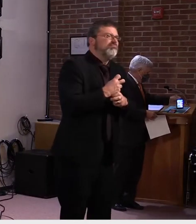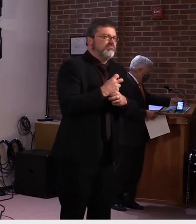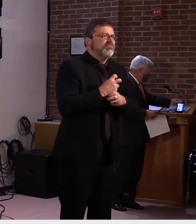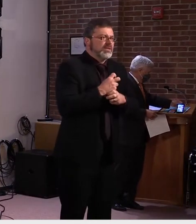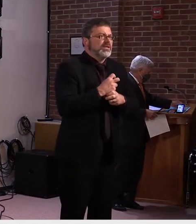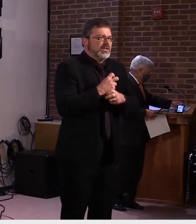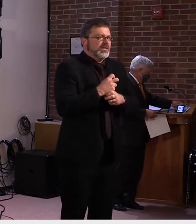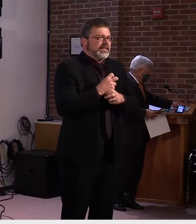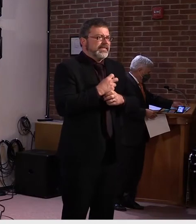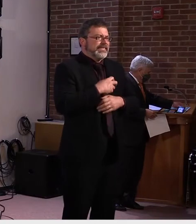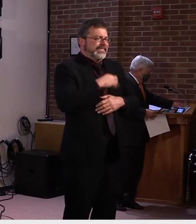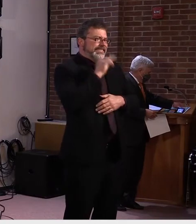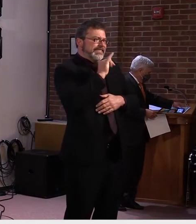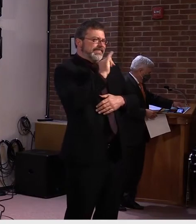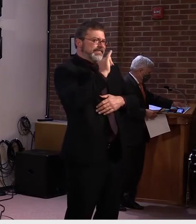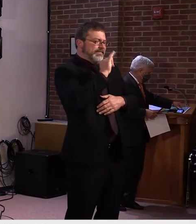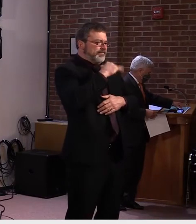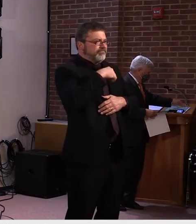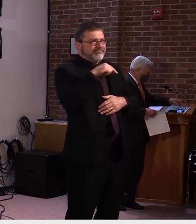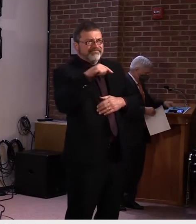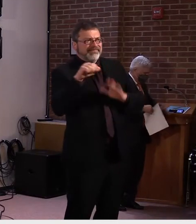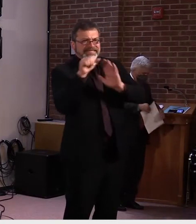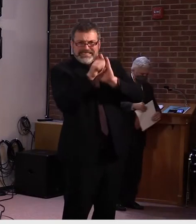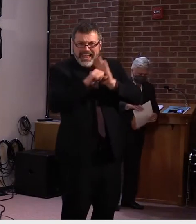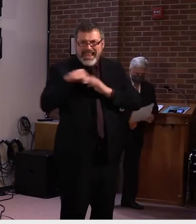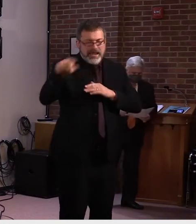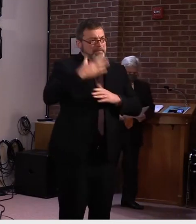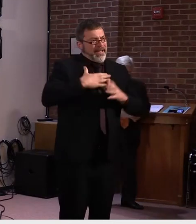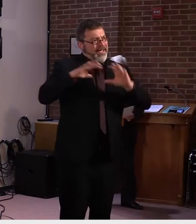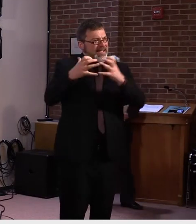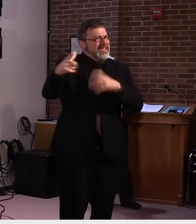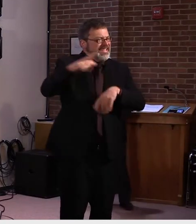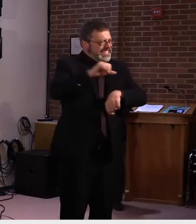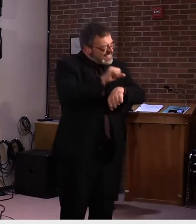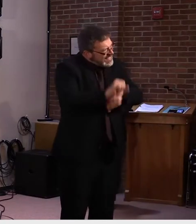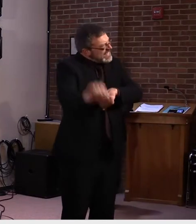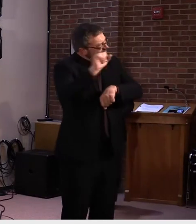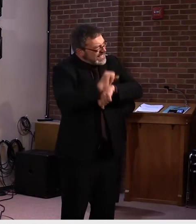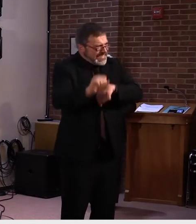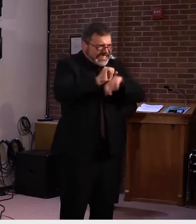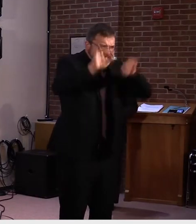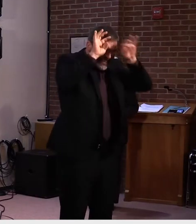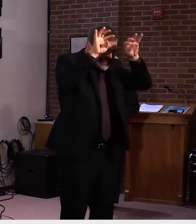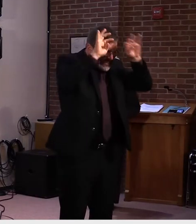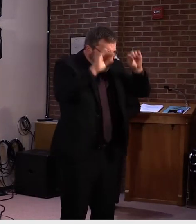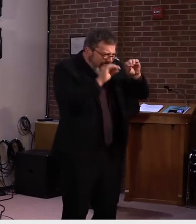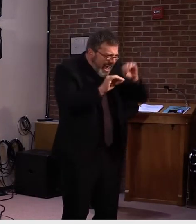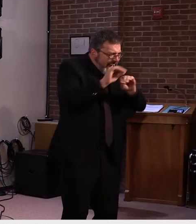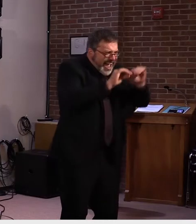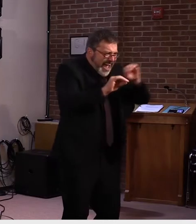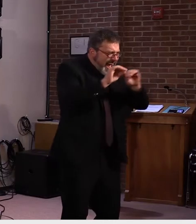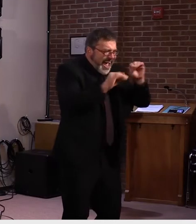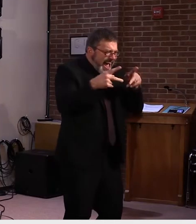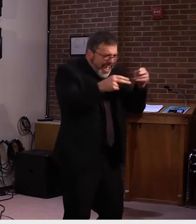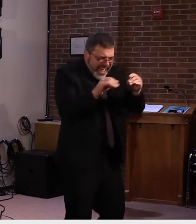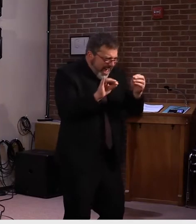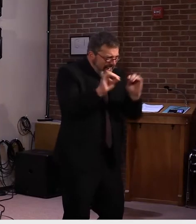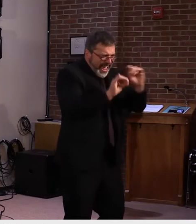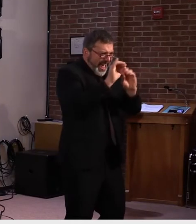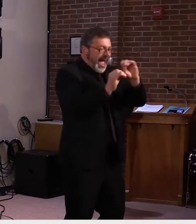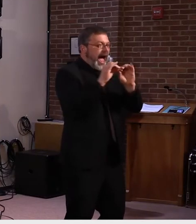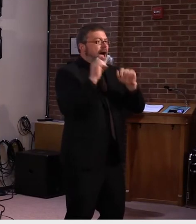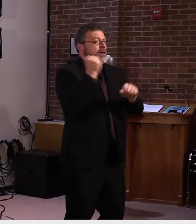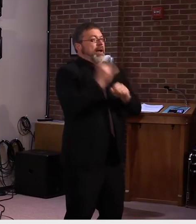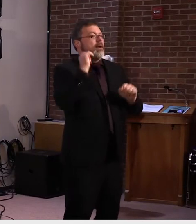challenging to turn this around so quickly, but they were up for it. Again, as I said earlier, this